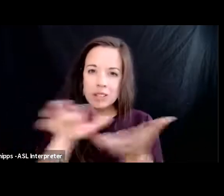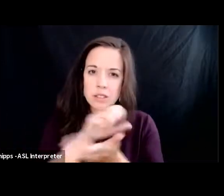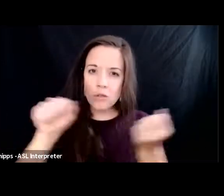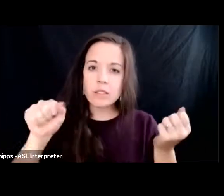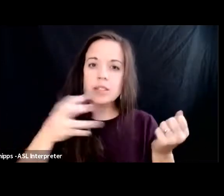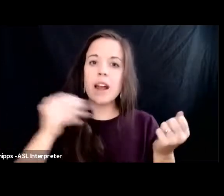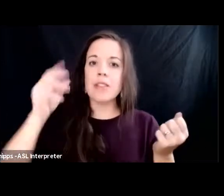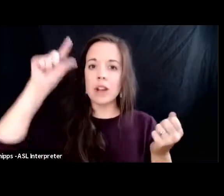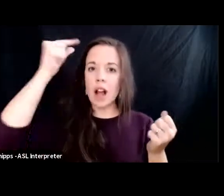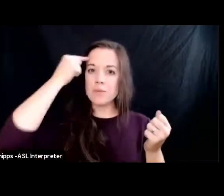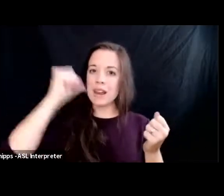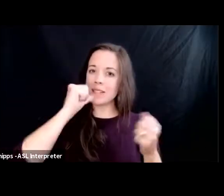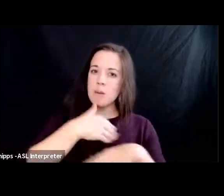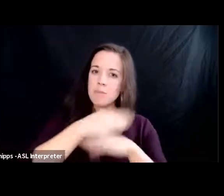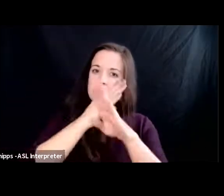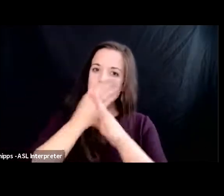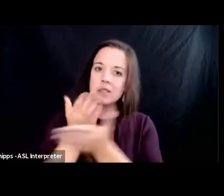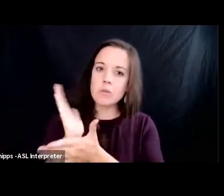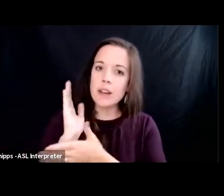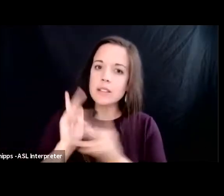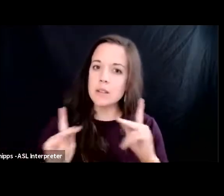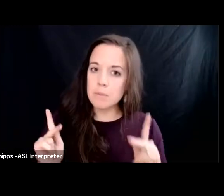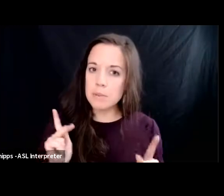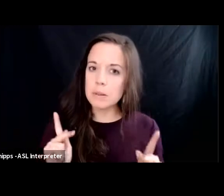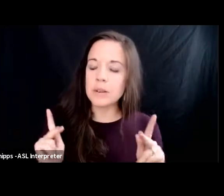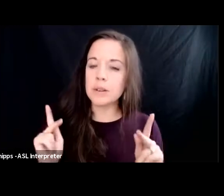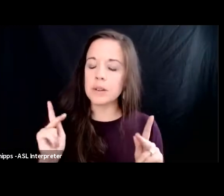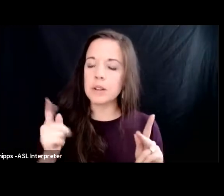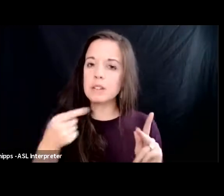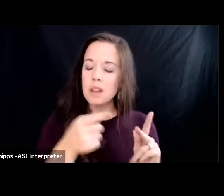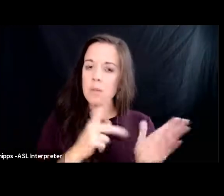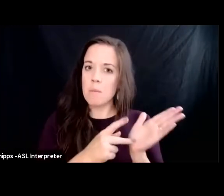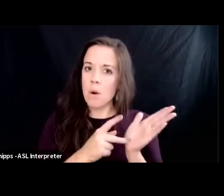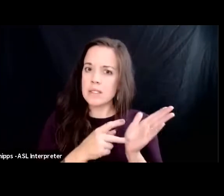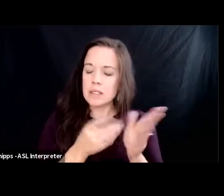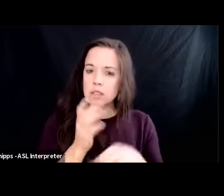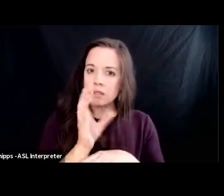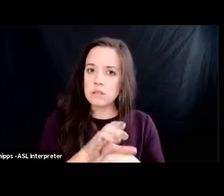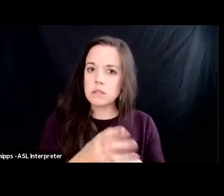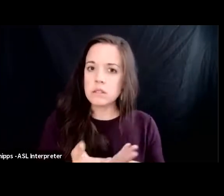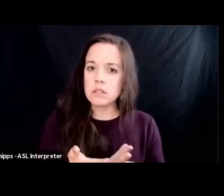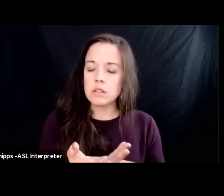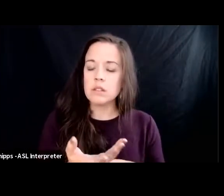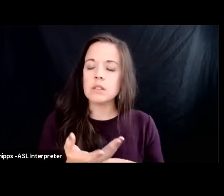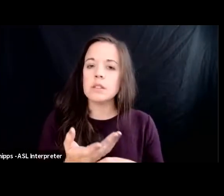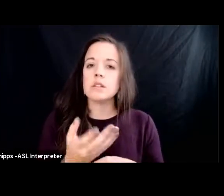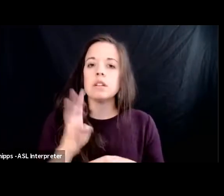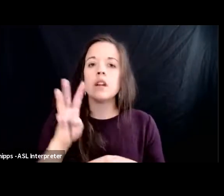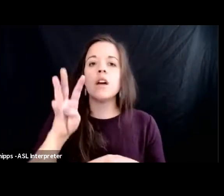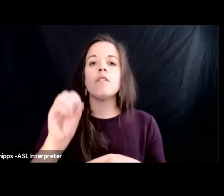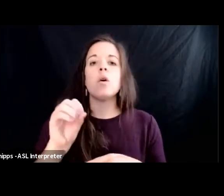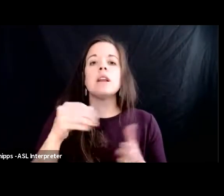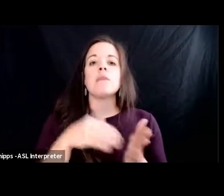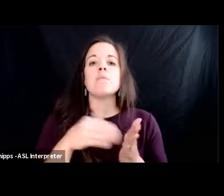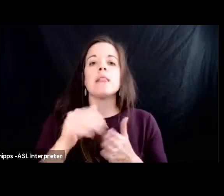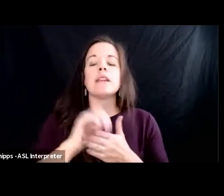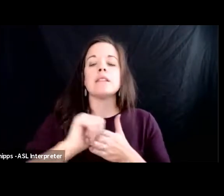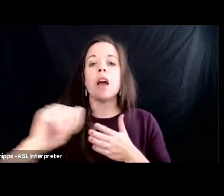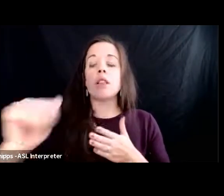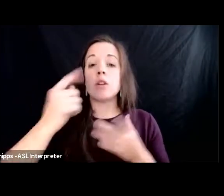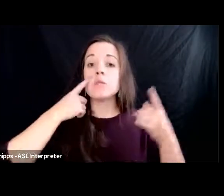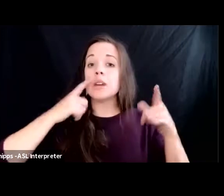government had not protected the rights of the people that were poisoned this 40 million agreement that i mentioned